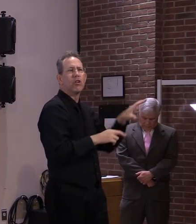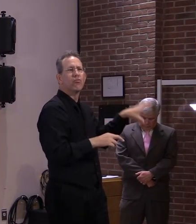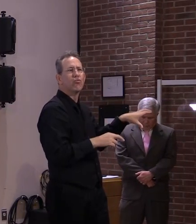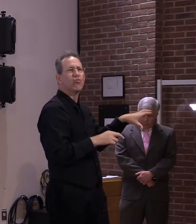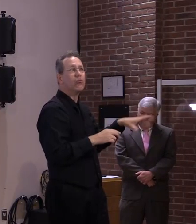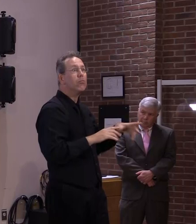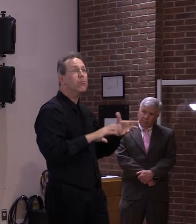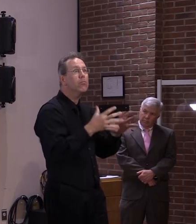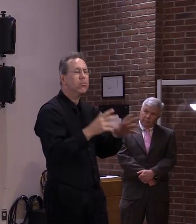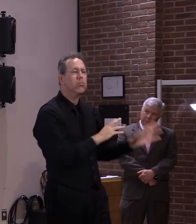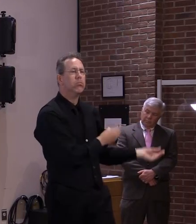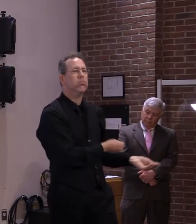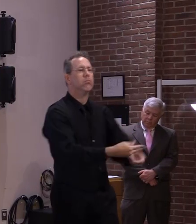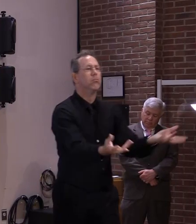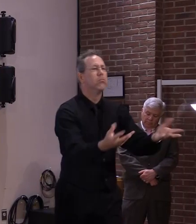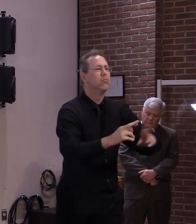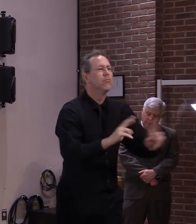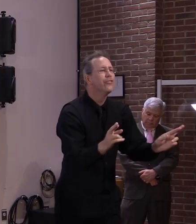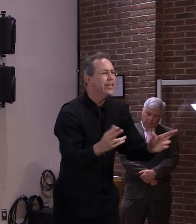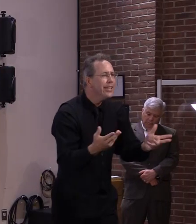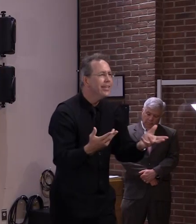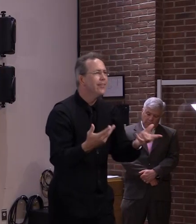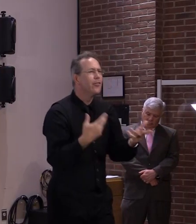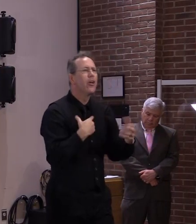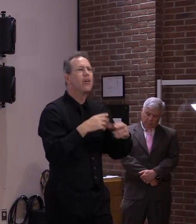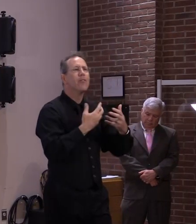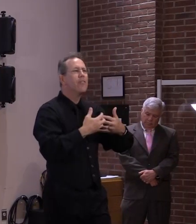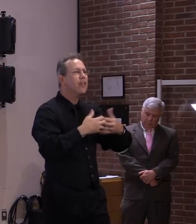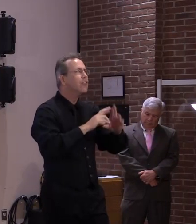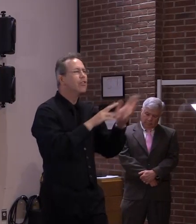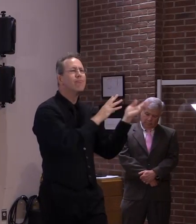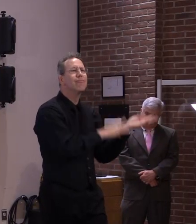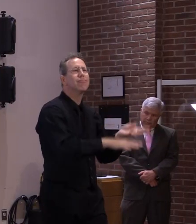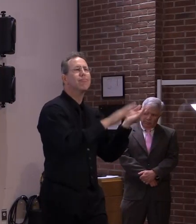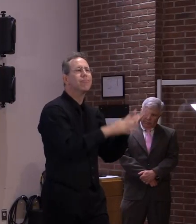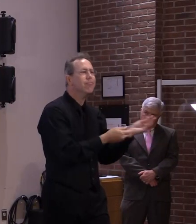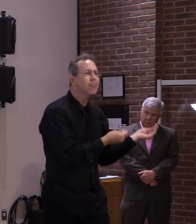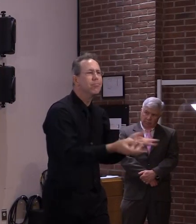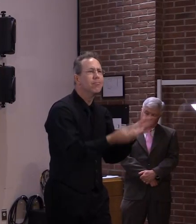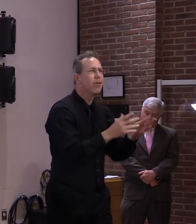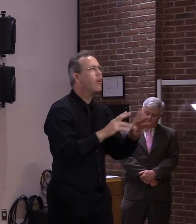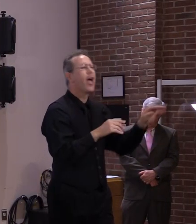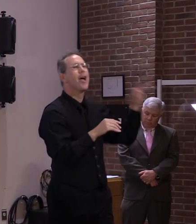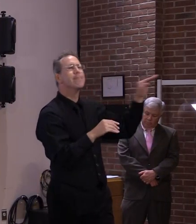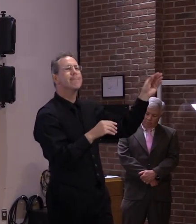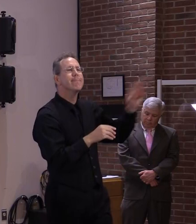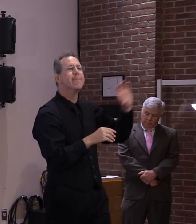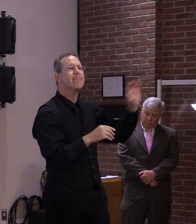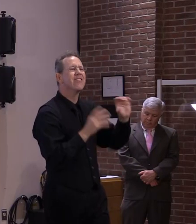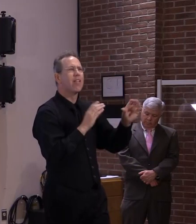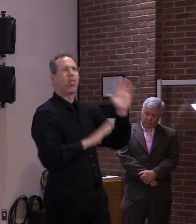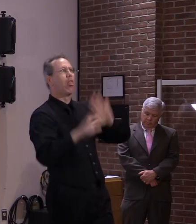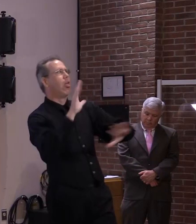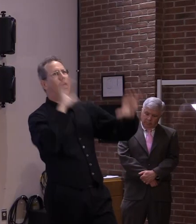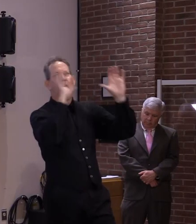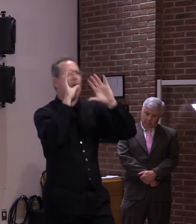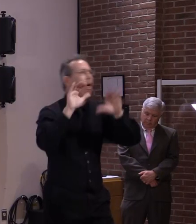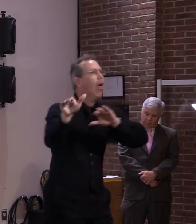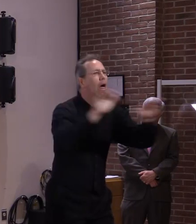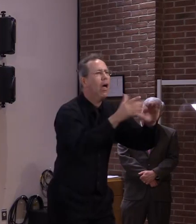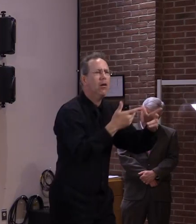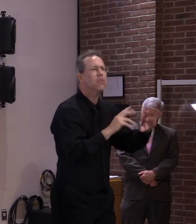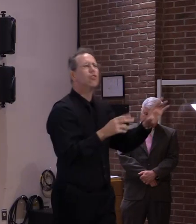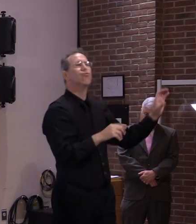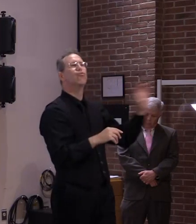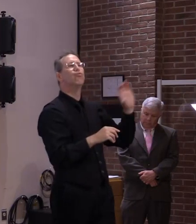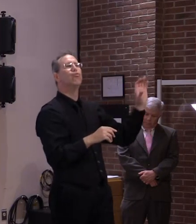you know is actually what it is supposed to be especially with regard to the uh n95 and